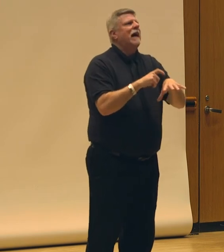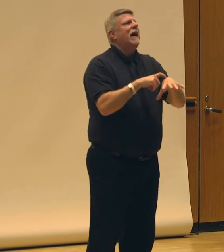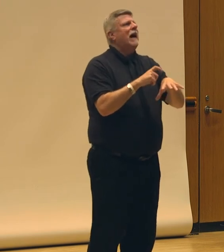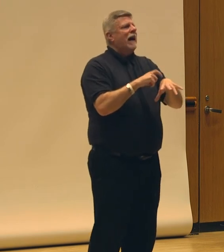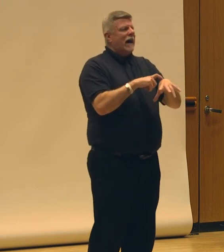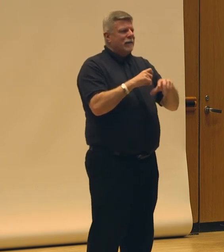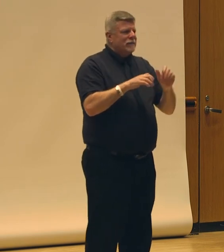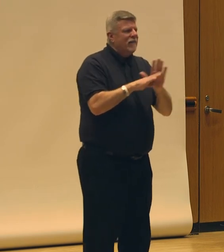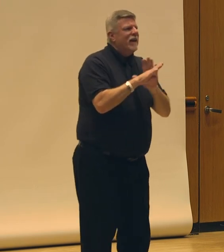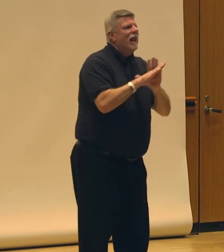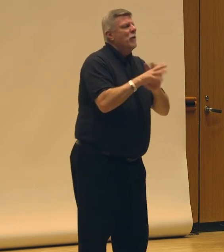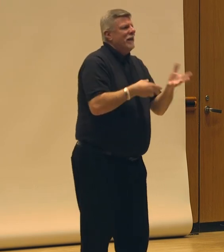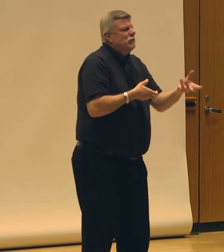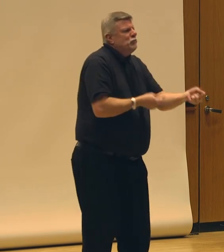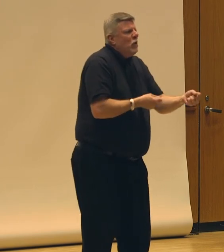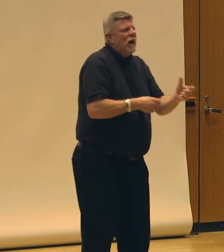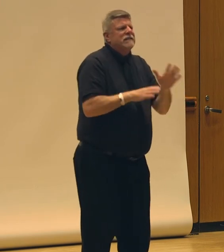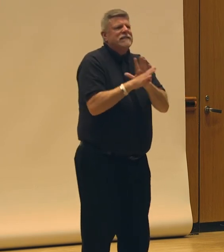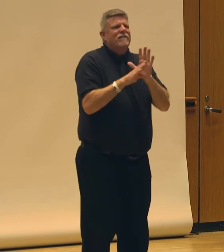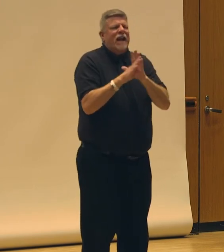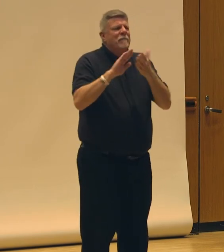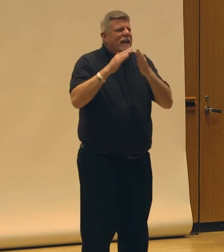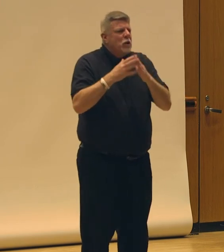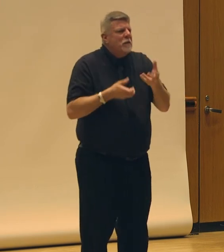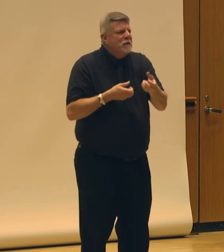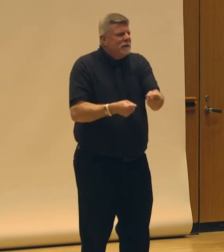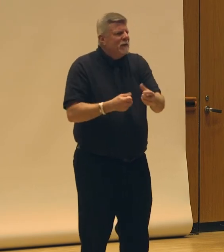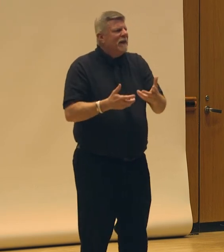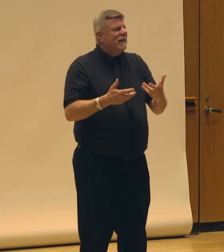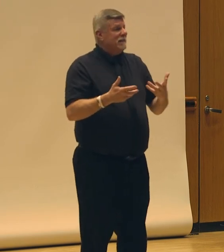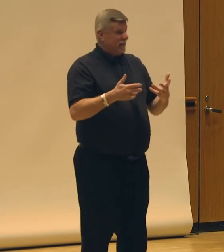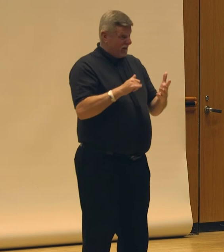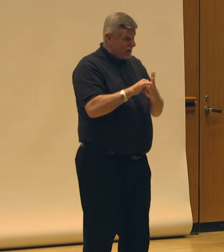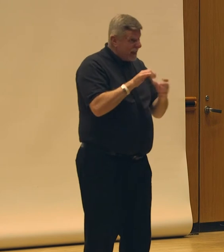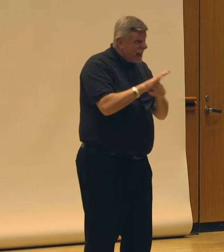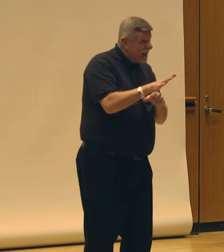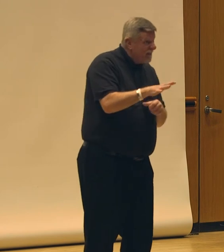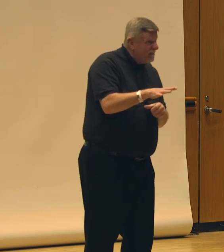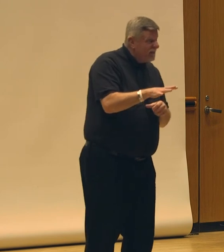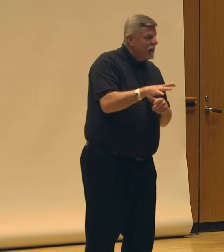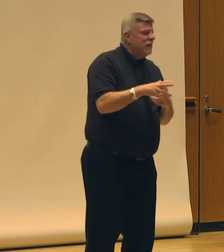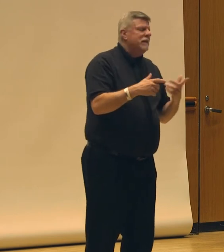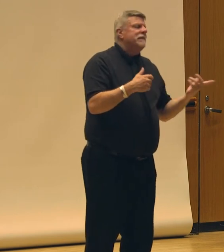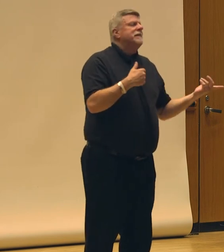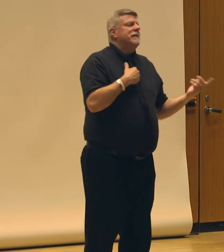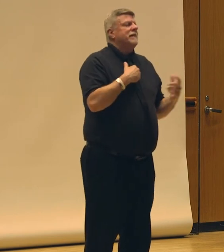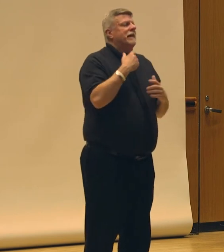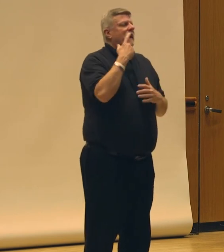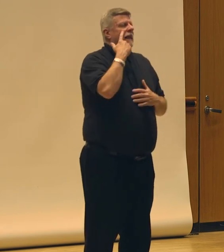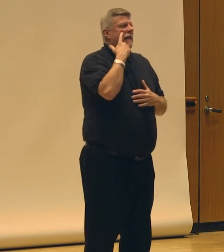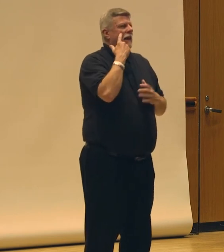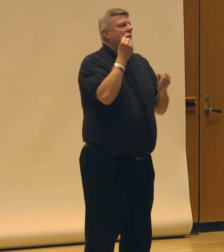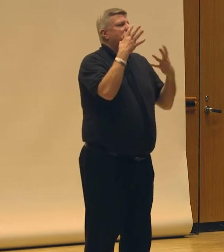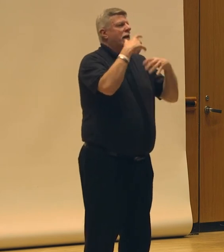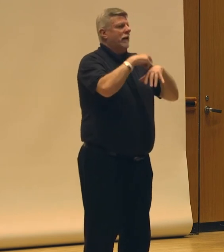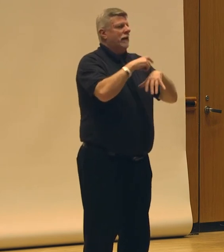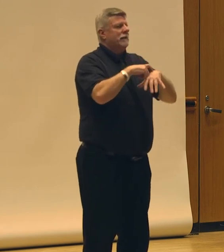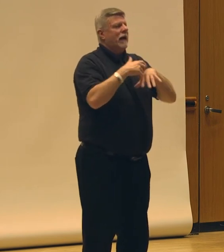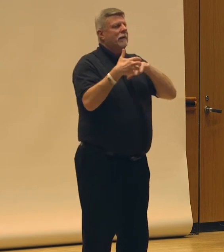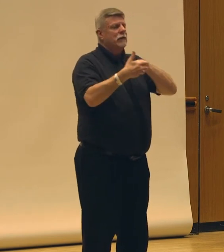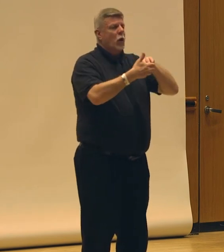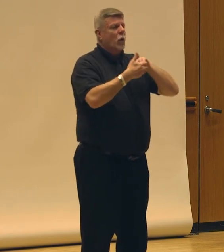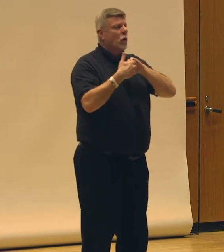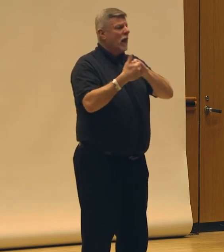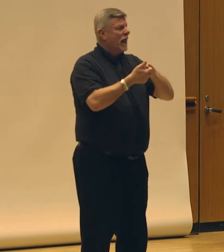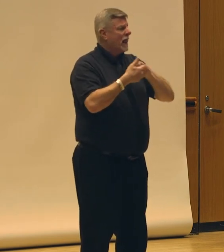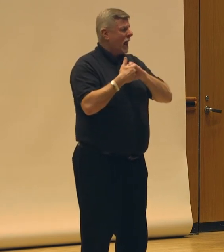trust building? Was it enough? Um, and I find a lot of time, um, collaboration is entered